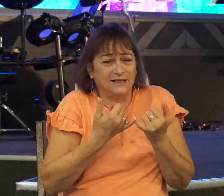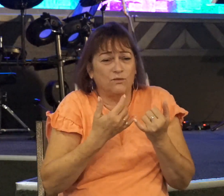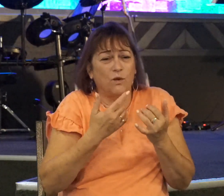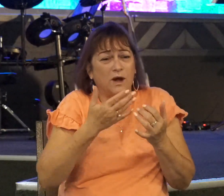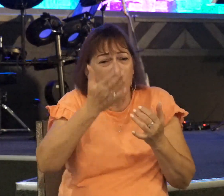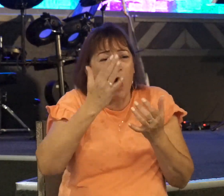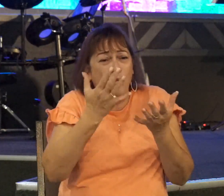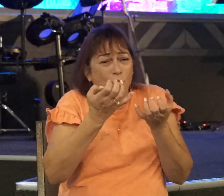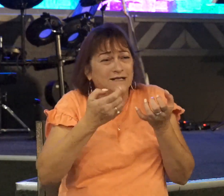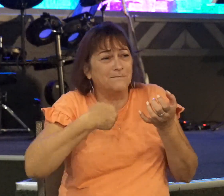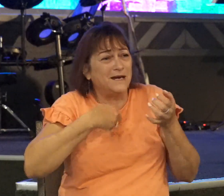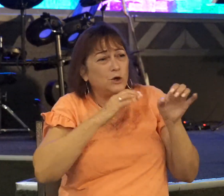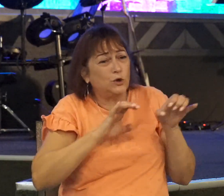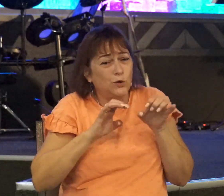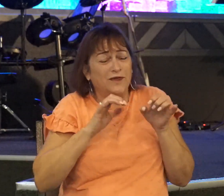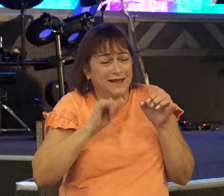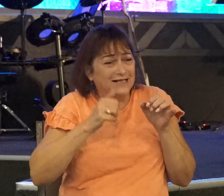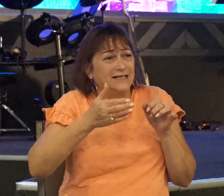do. This is God's will for me.